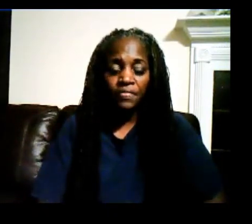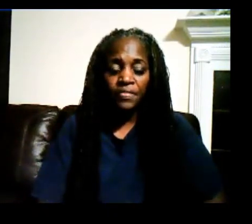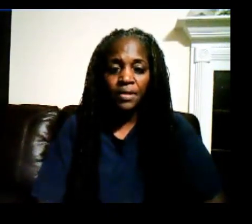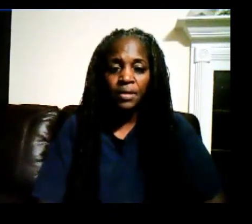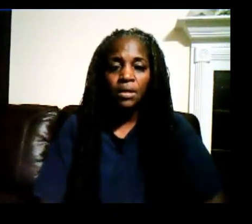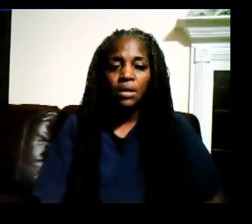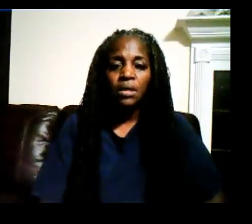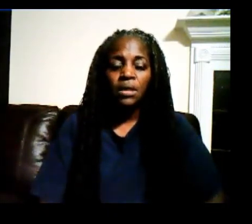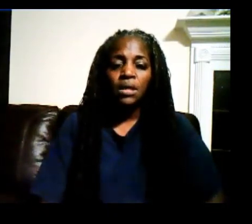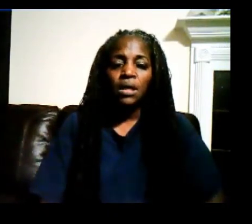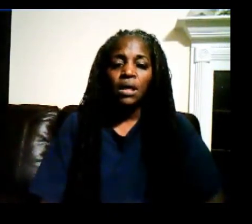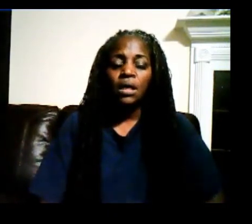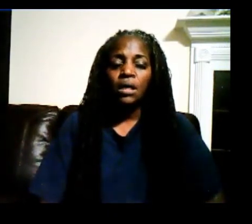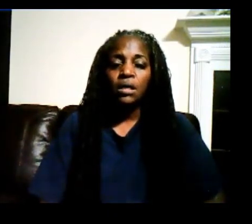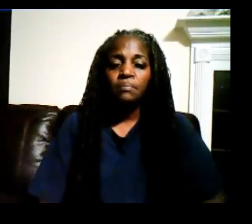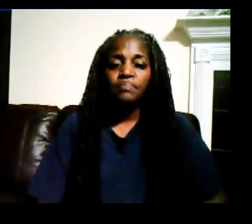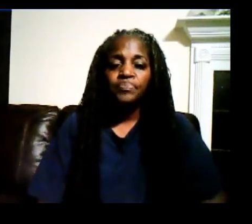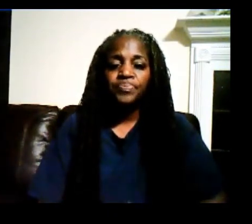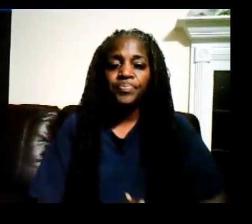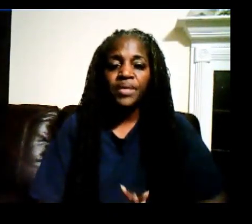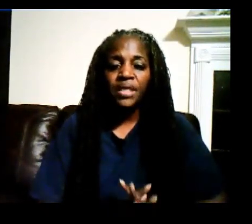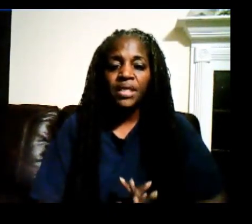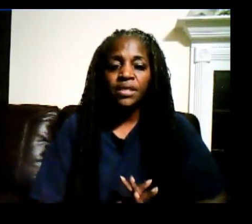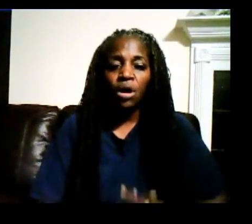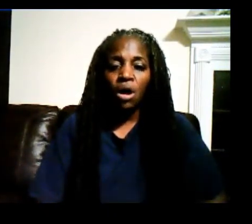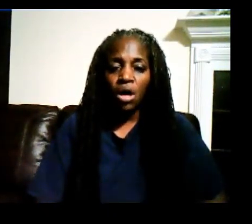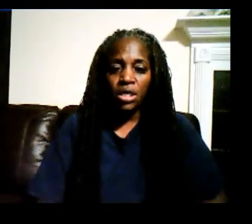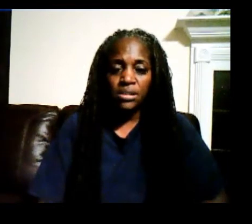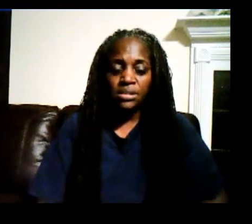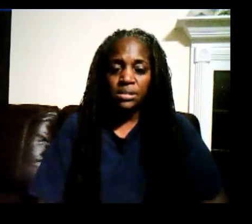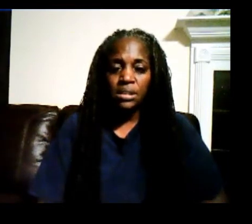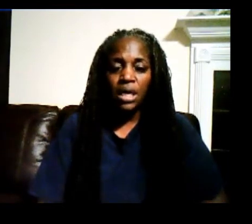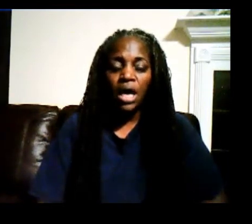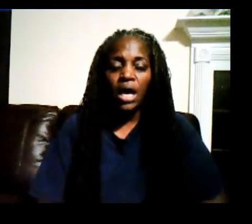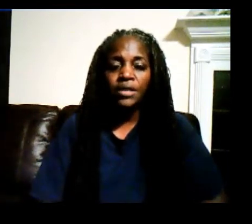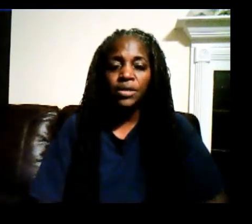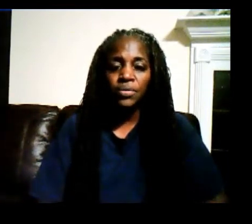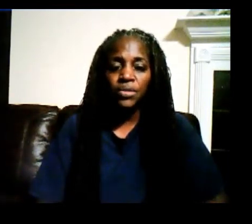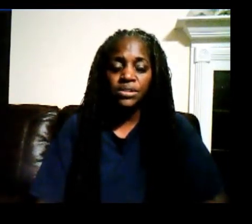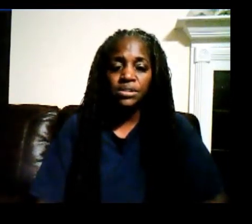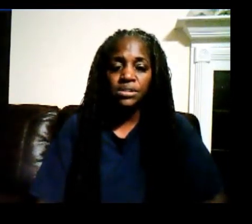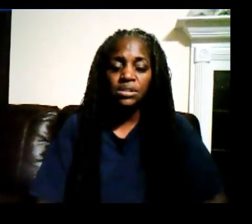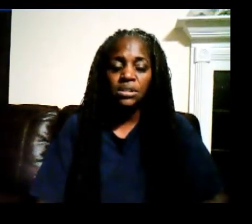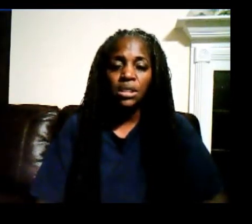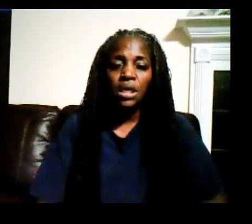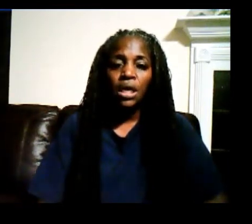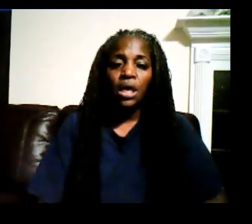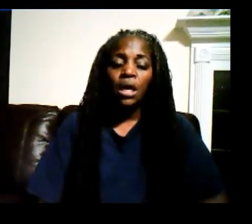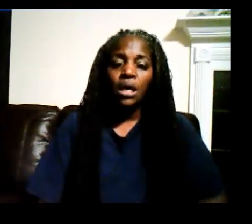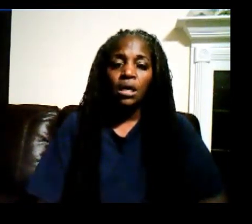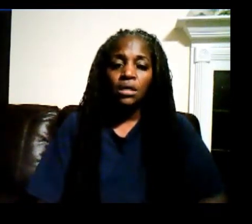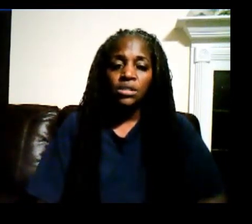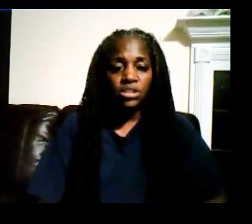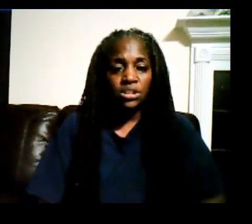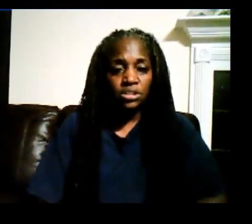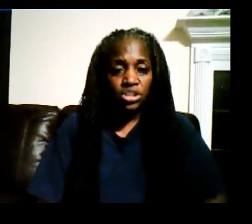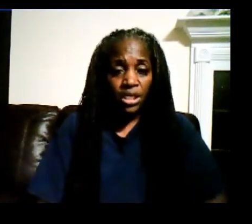in August, I know it is the season of changing.